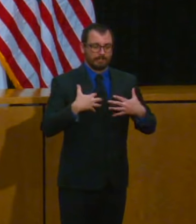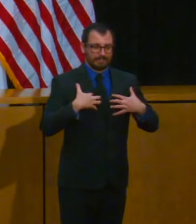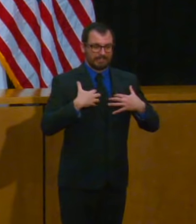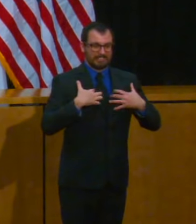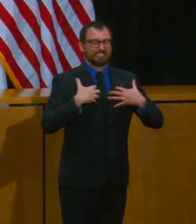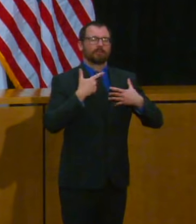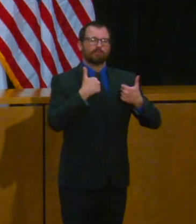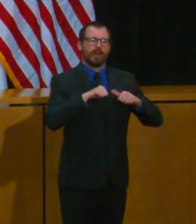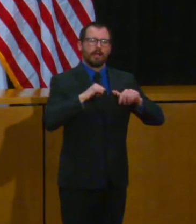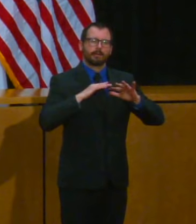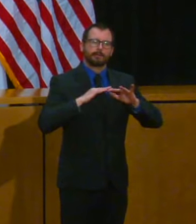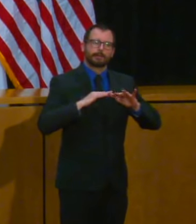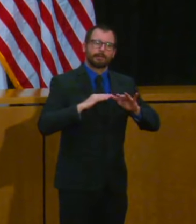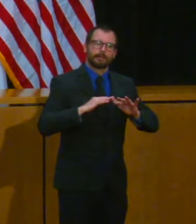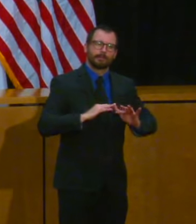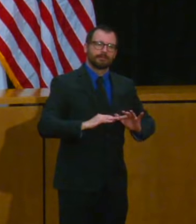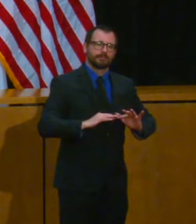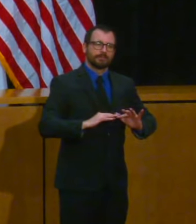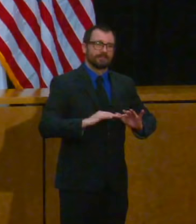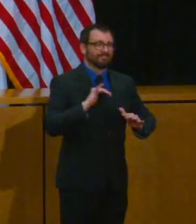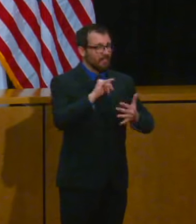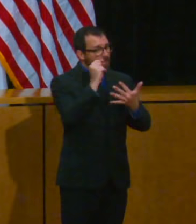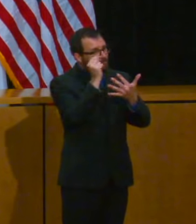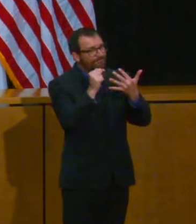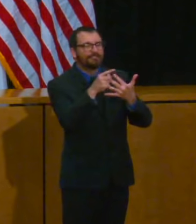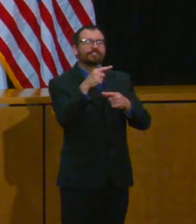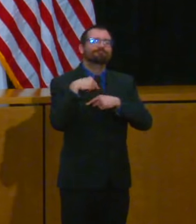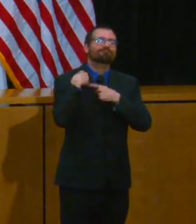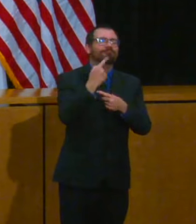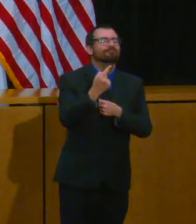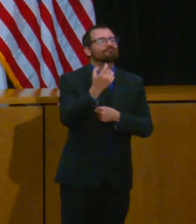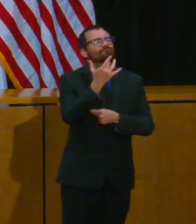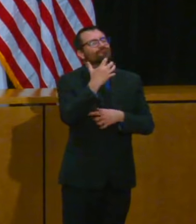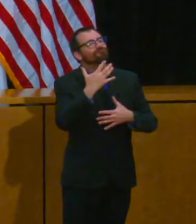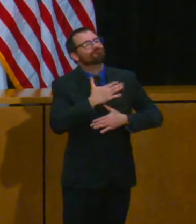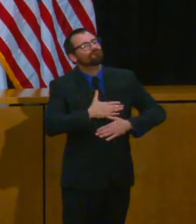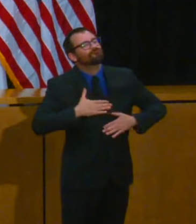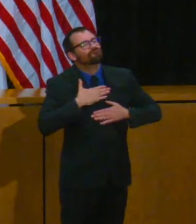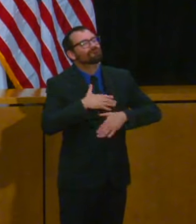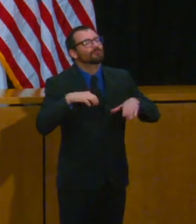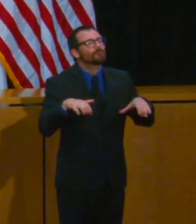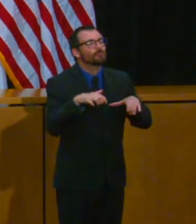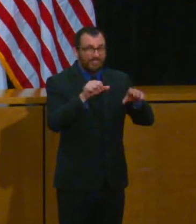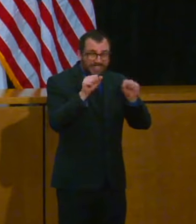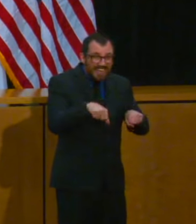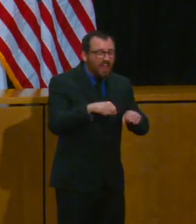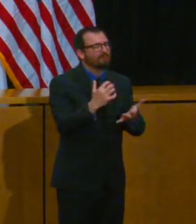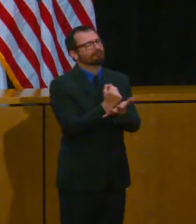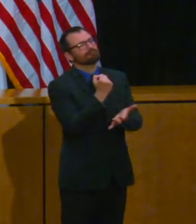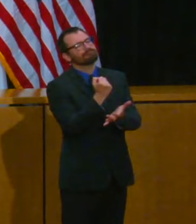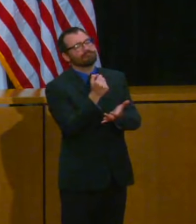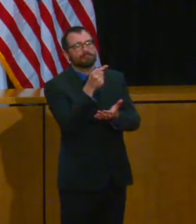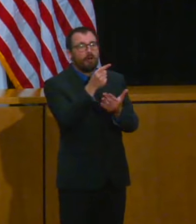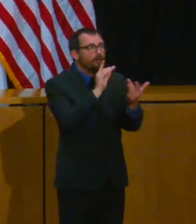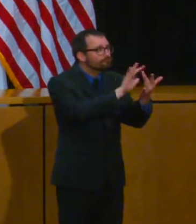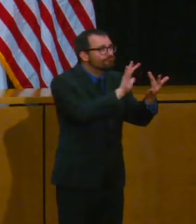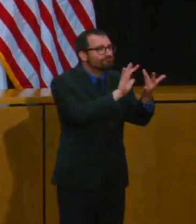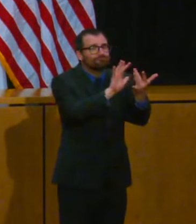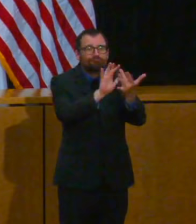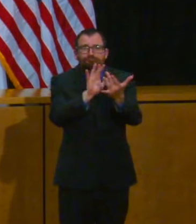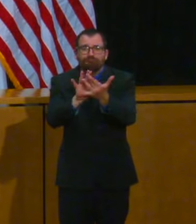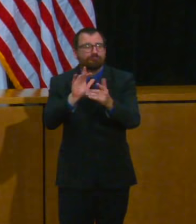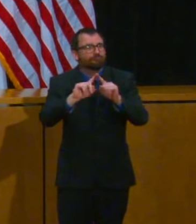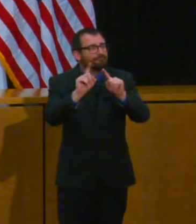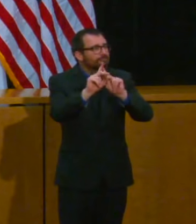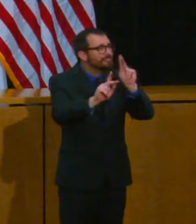that have been important to you connect with others connection is what we're about talk with people you trust